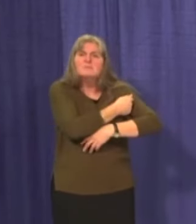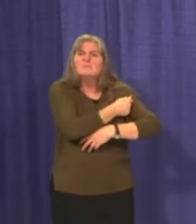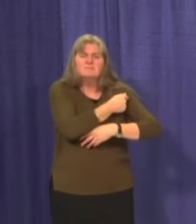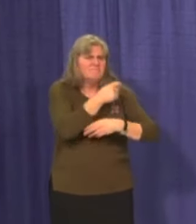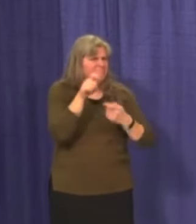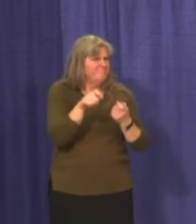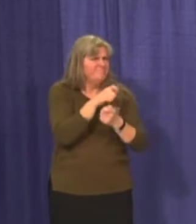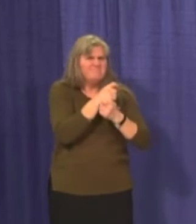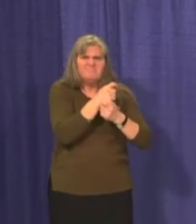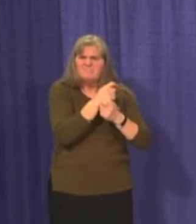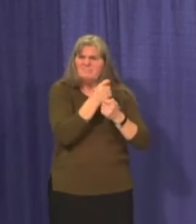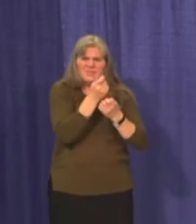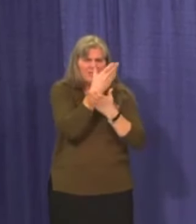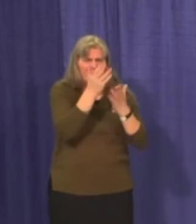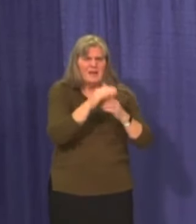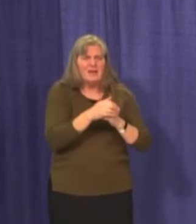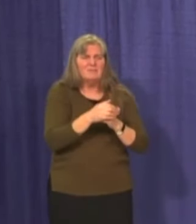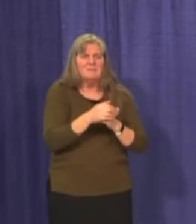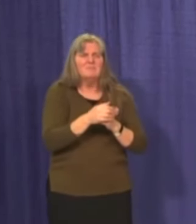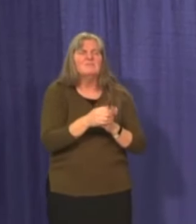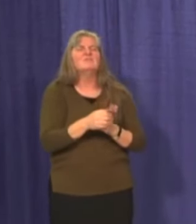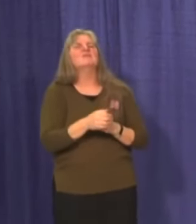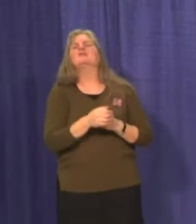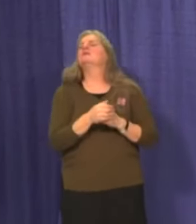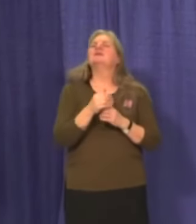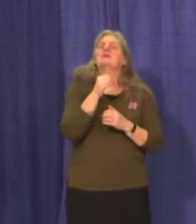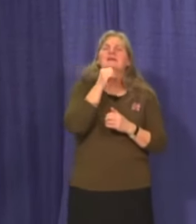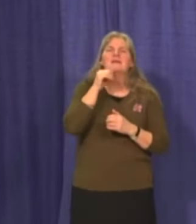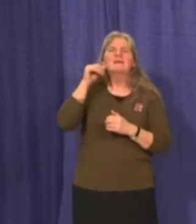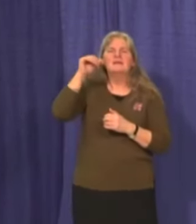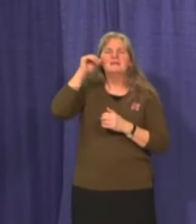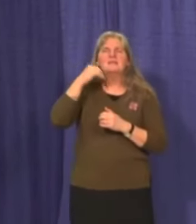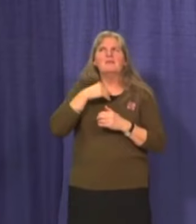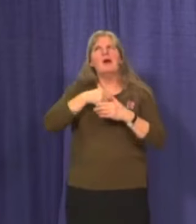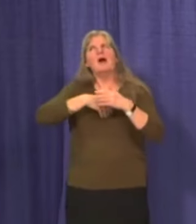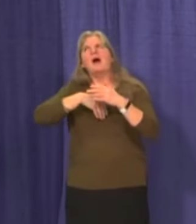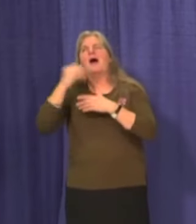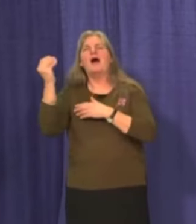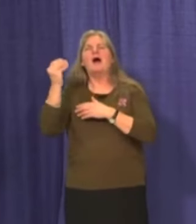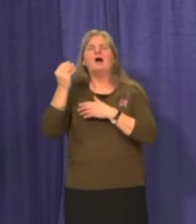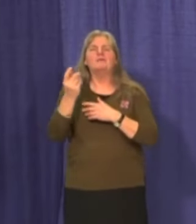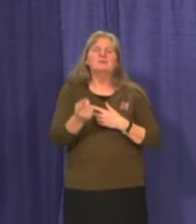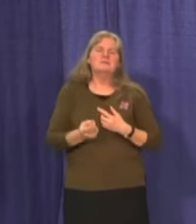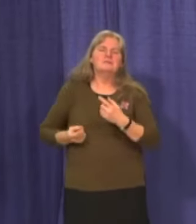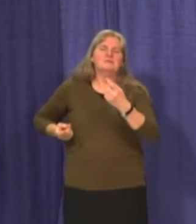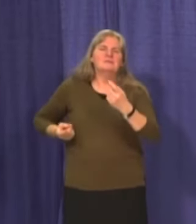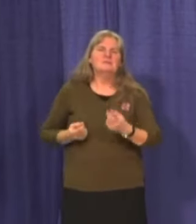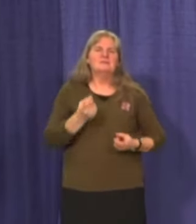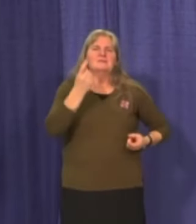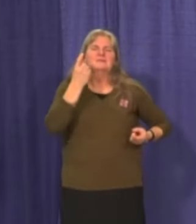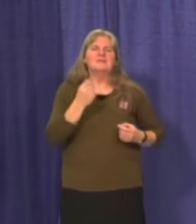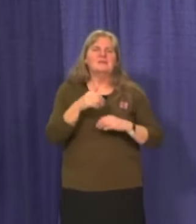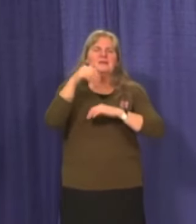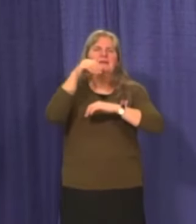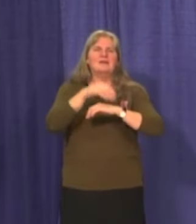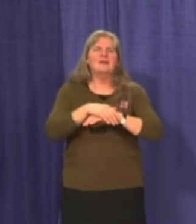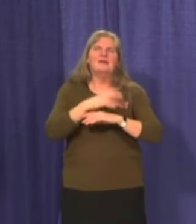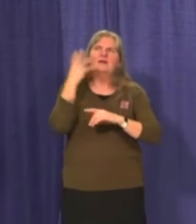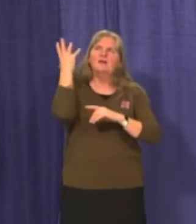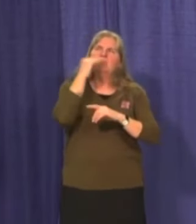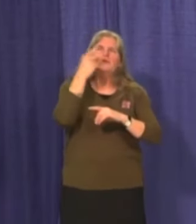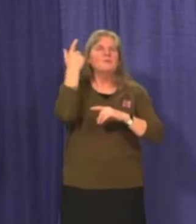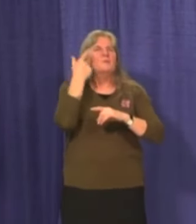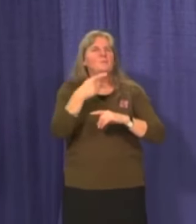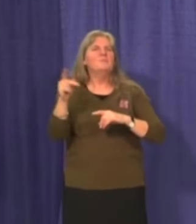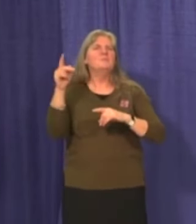Yesterday, I took a little time out at day's end for a ski. I hit the freshly groomed trails in the evening and watched the pink and blue